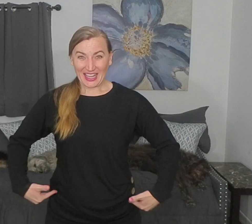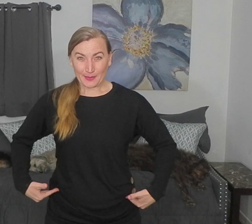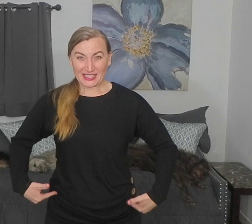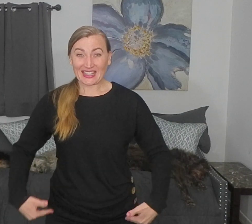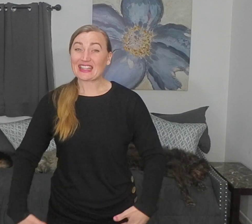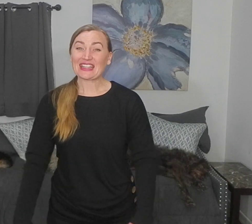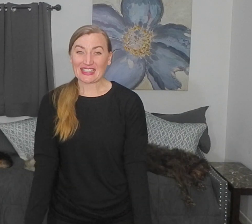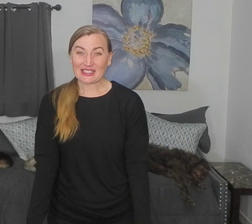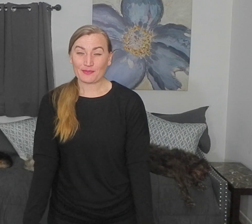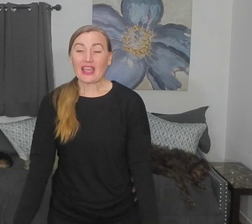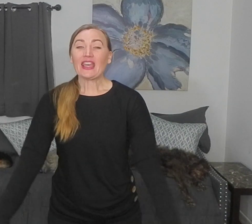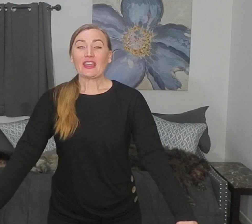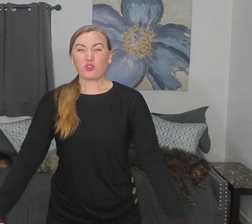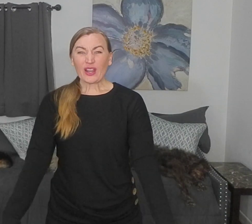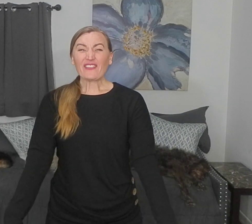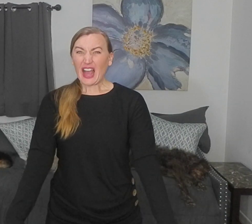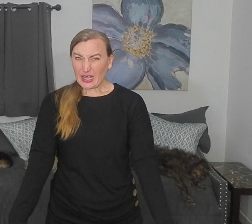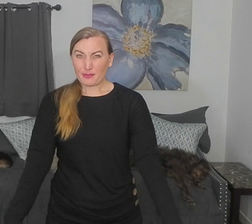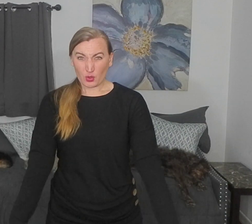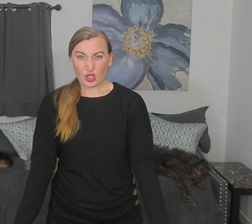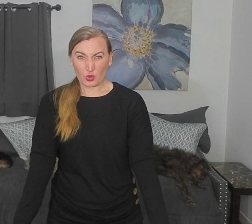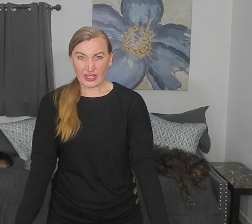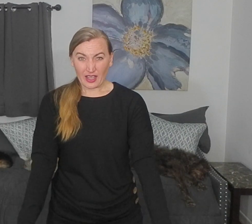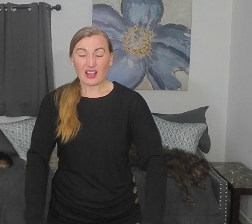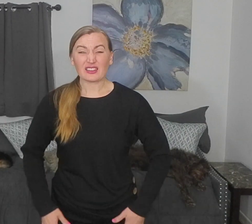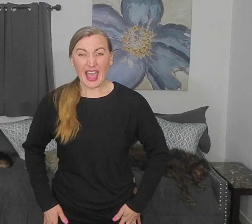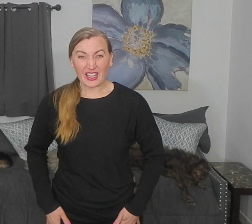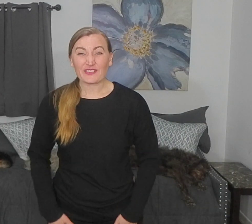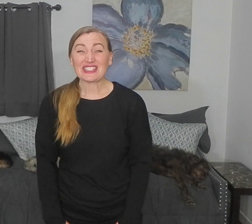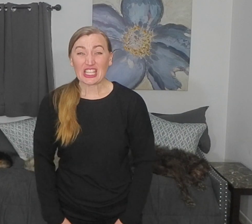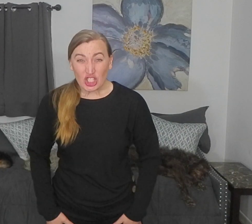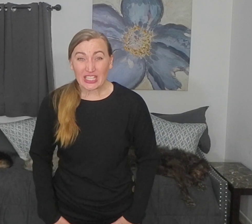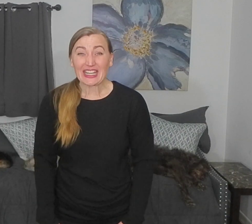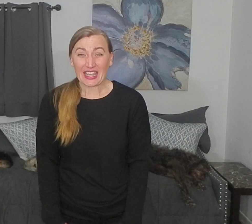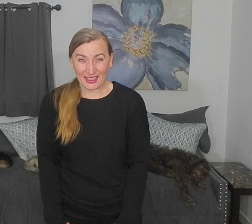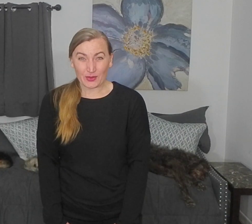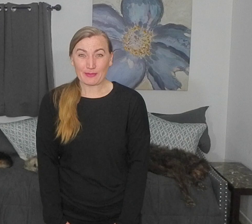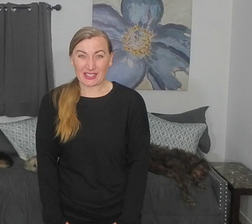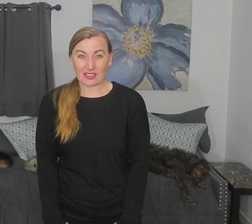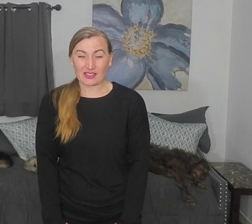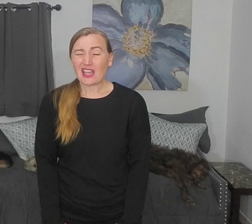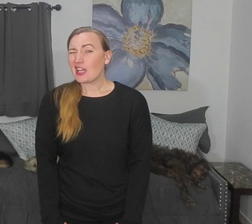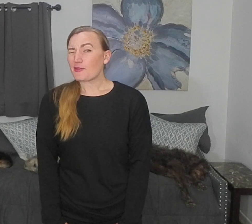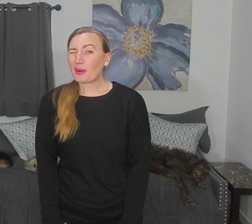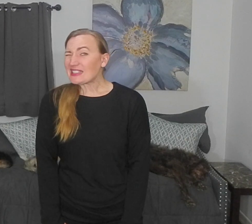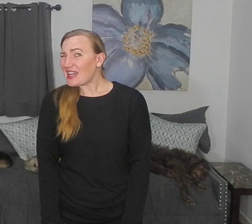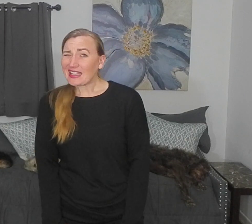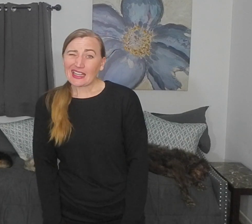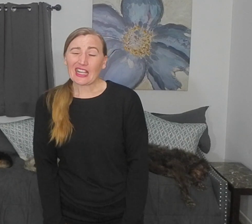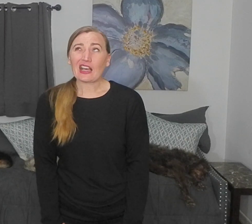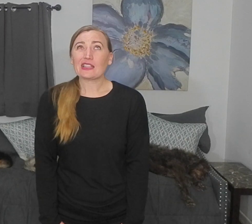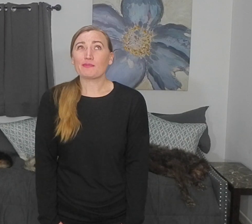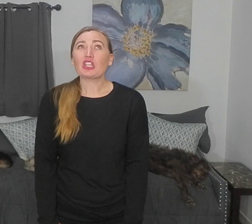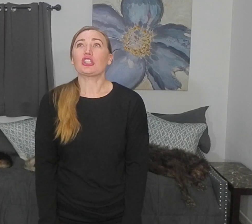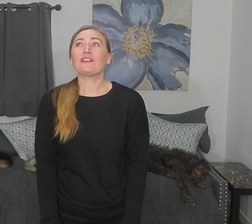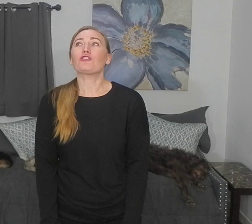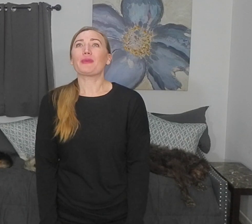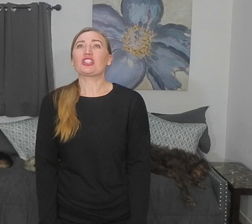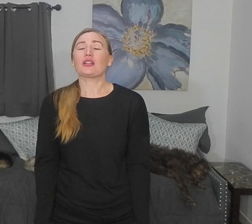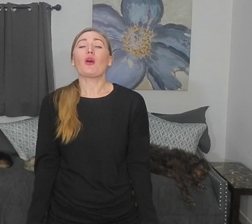hips to the knees. If we have hypotonia, a lack of tension in those muscles, the brain's not getting as much information about